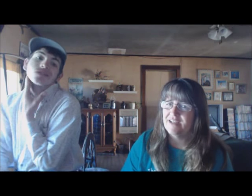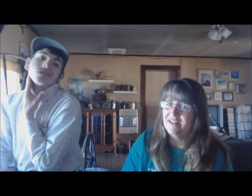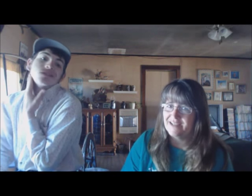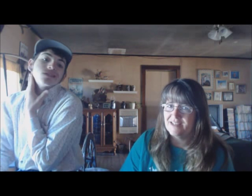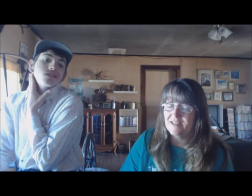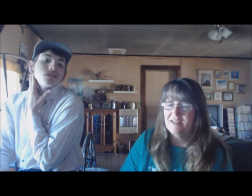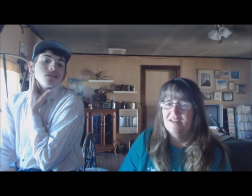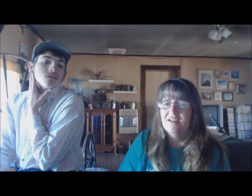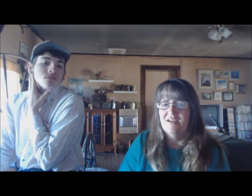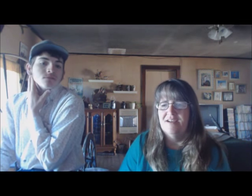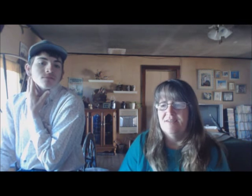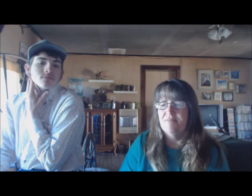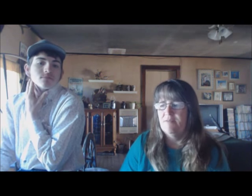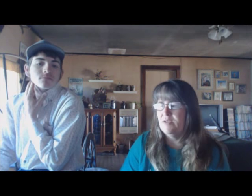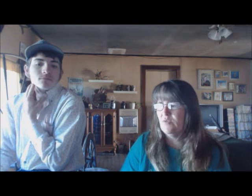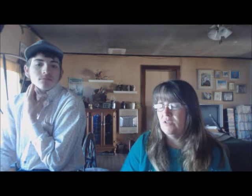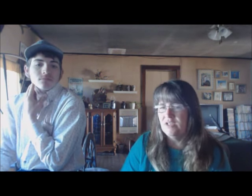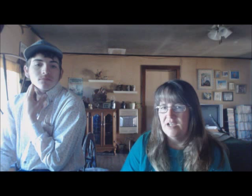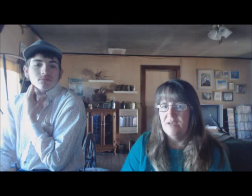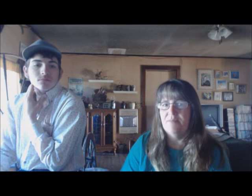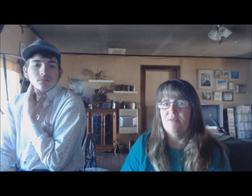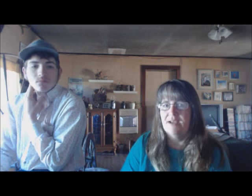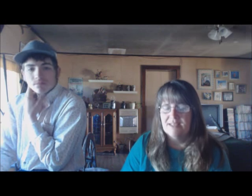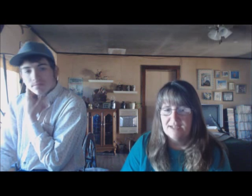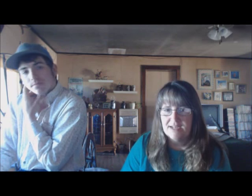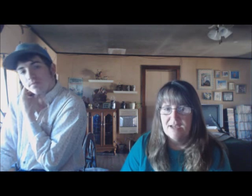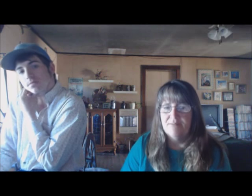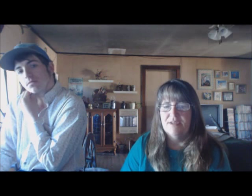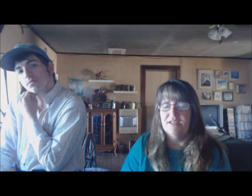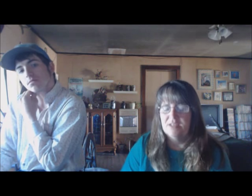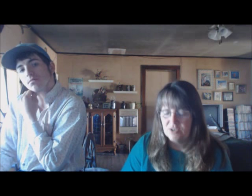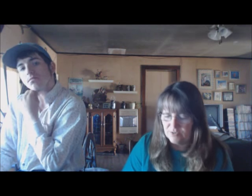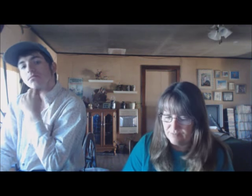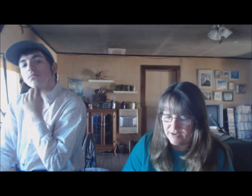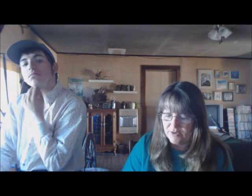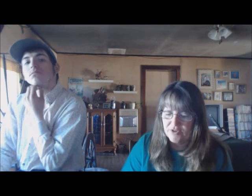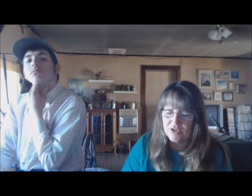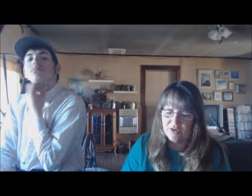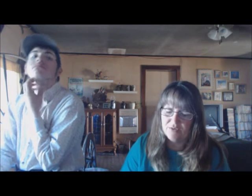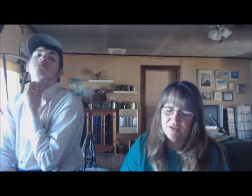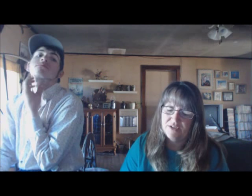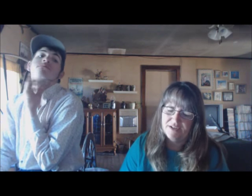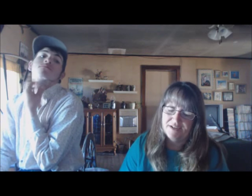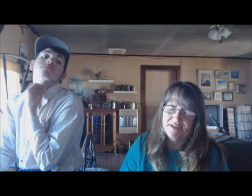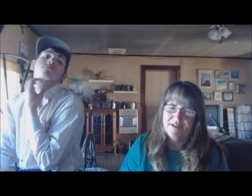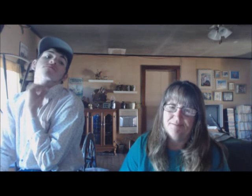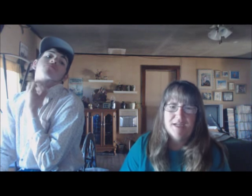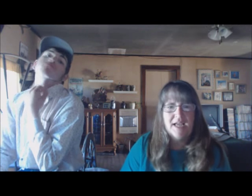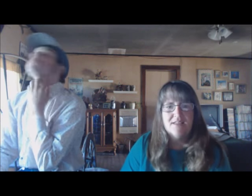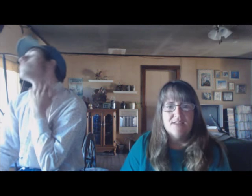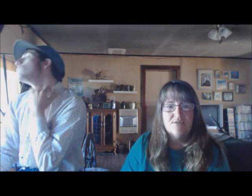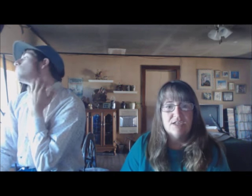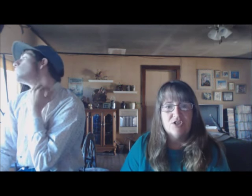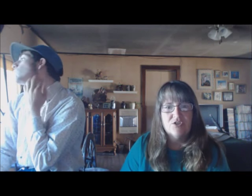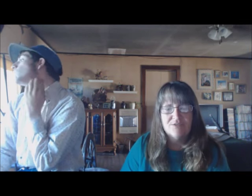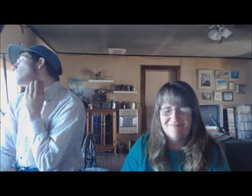neglected. Um, they've been oilin' it up, and waxin' it up, and it's doin' better, so. Um, but it has its own issues.